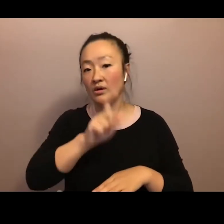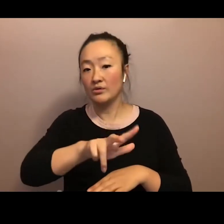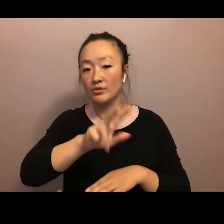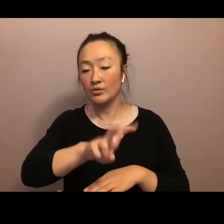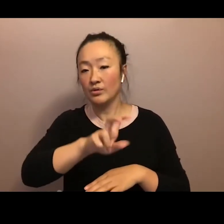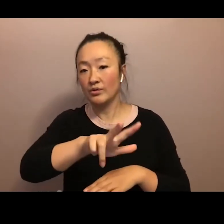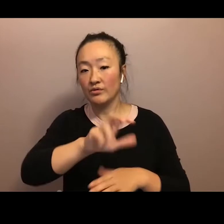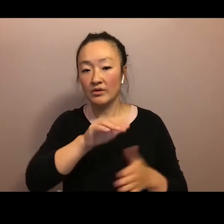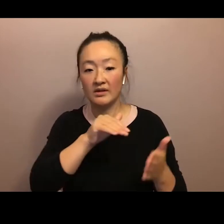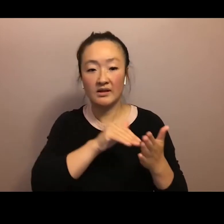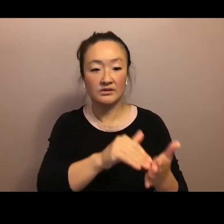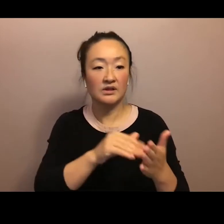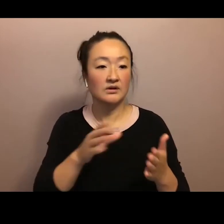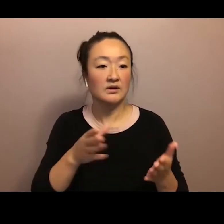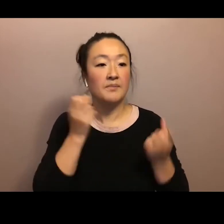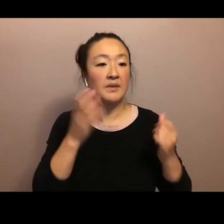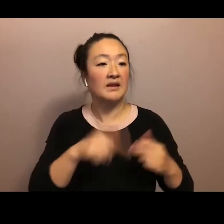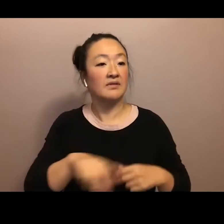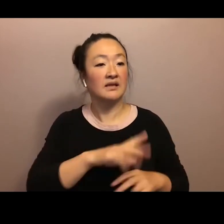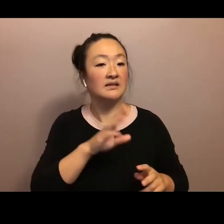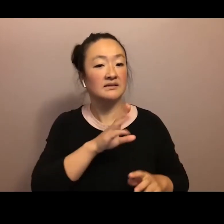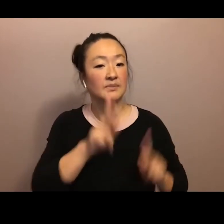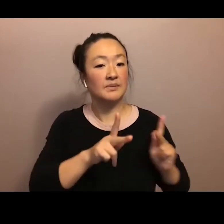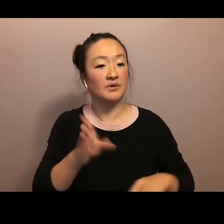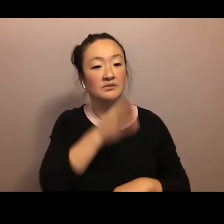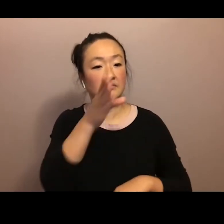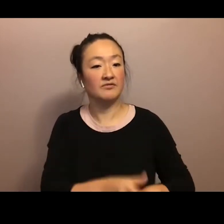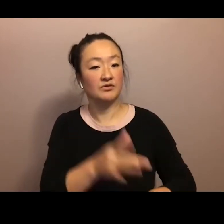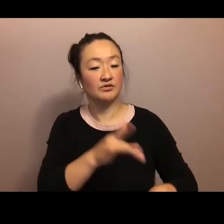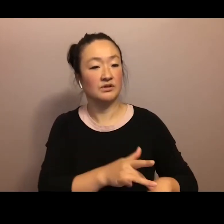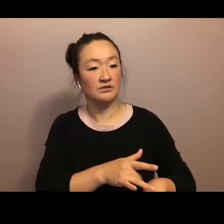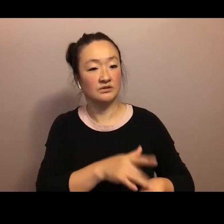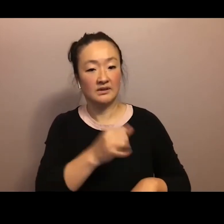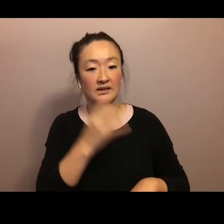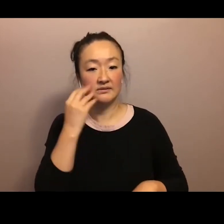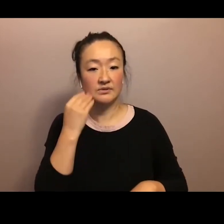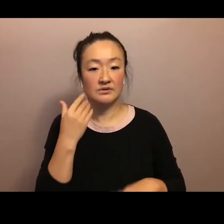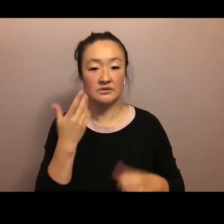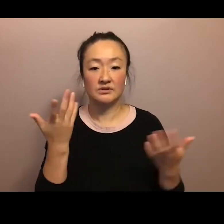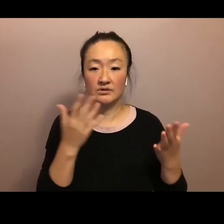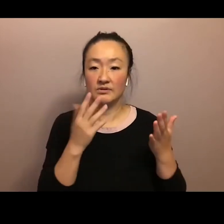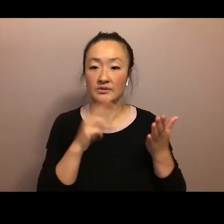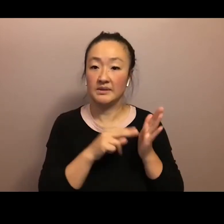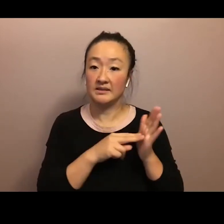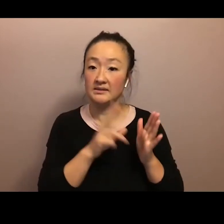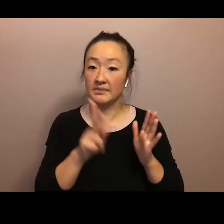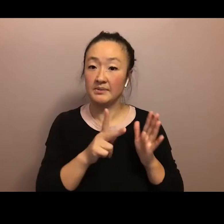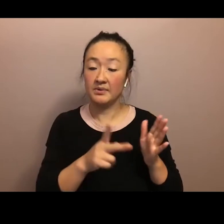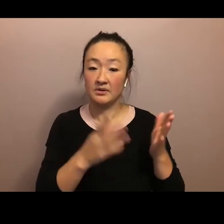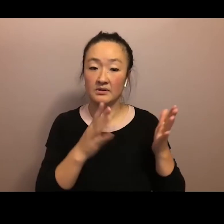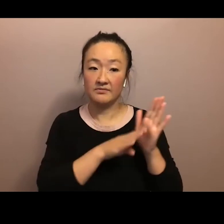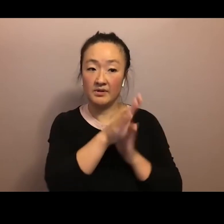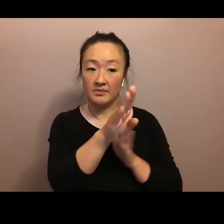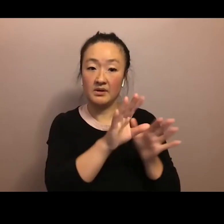mauna awakea before. That's thousands of people who never had the opportunity to develop an intimate pilina to one of our most sacred